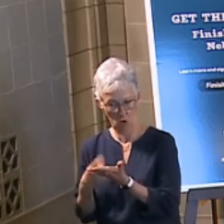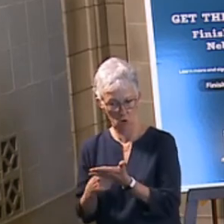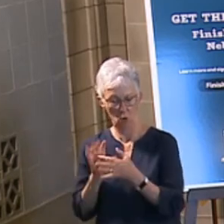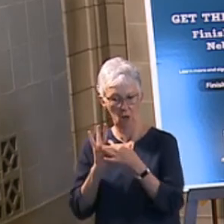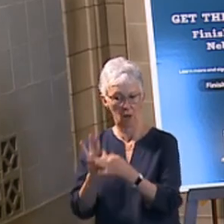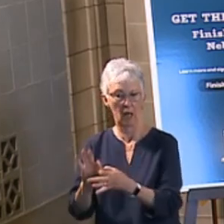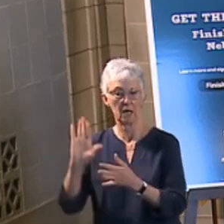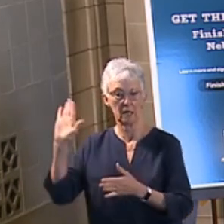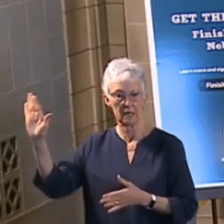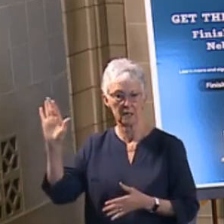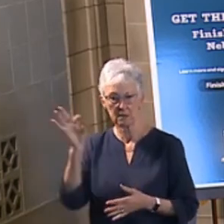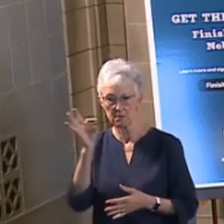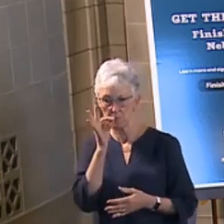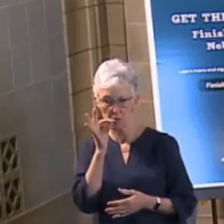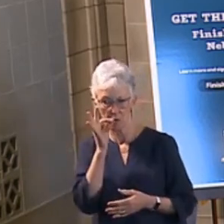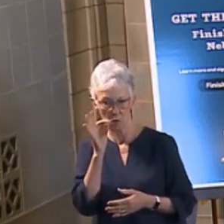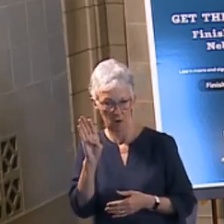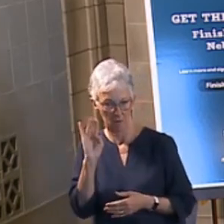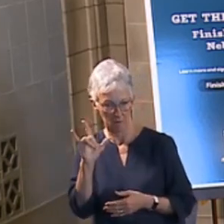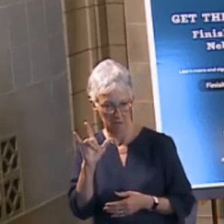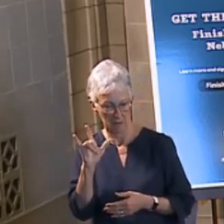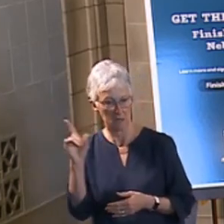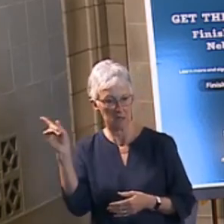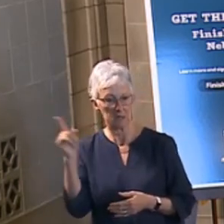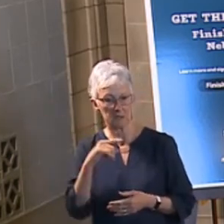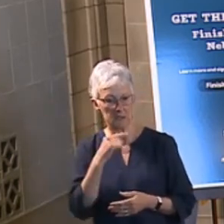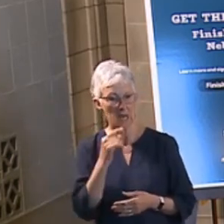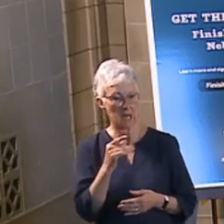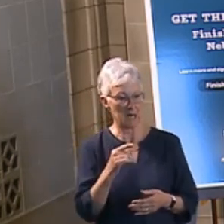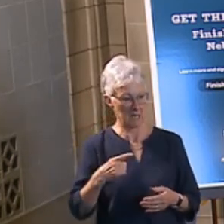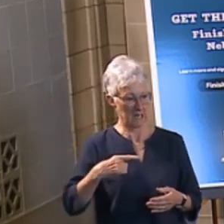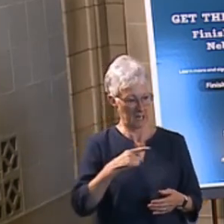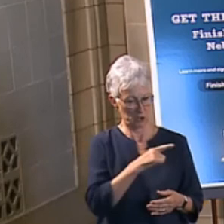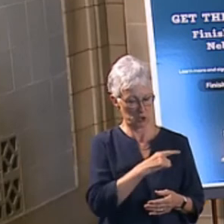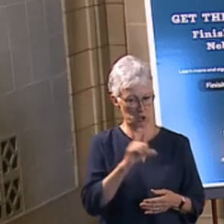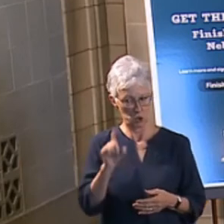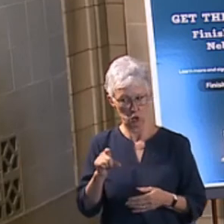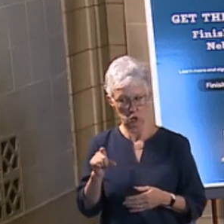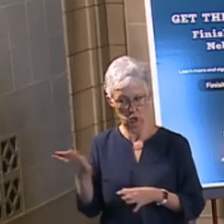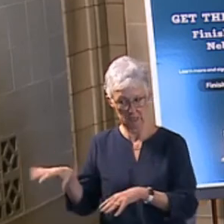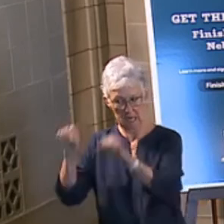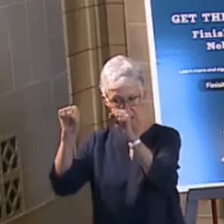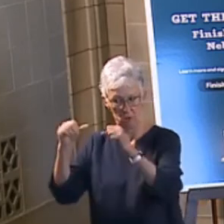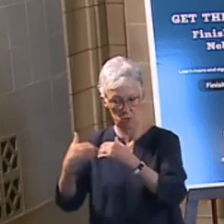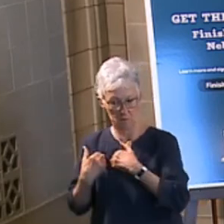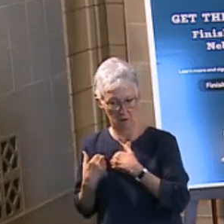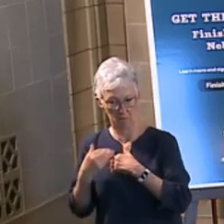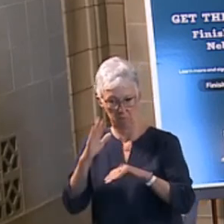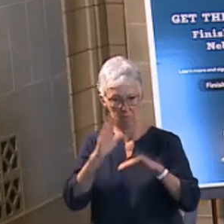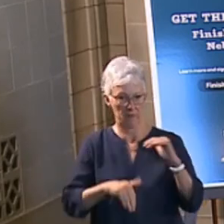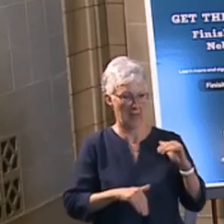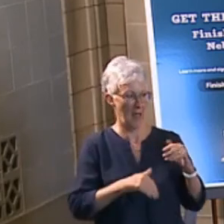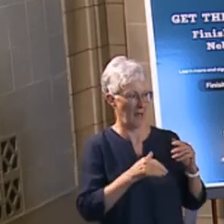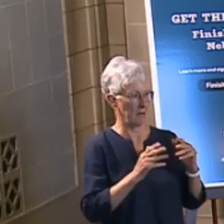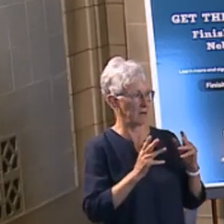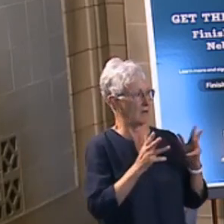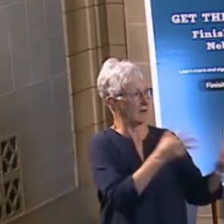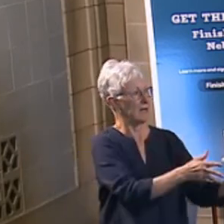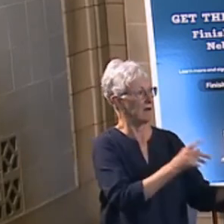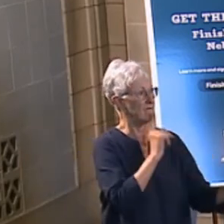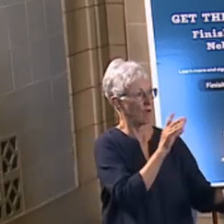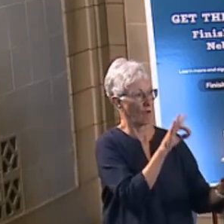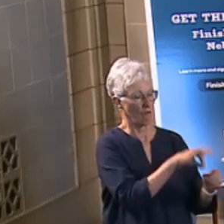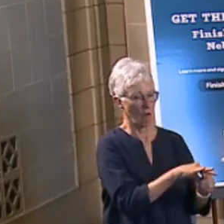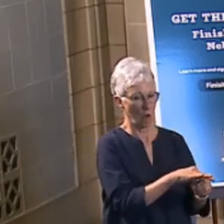bill was the same sort of thing, that the legislature should take action rather than leaving it to the ballot initiative. The difference is that marijuana is illegal.